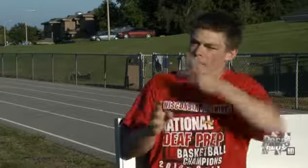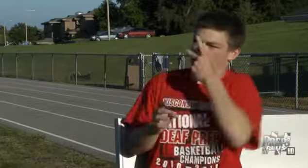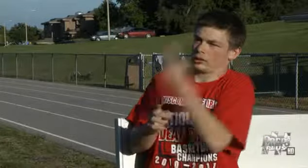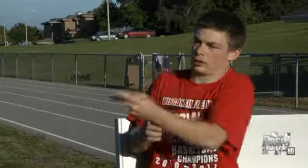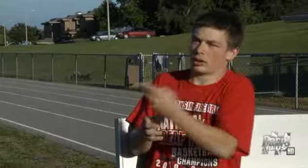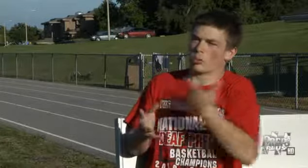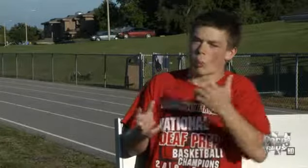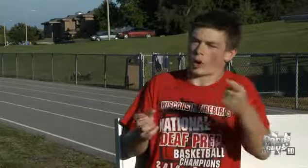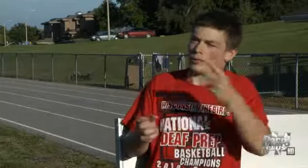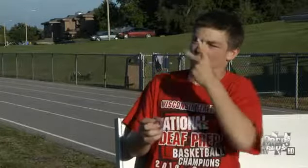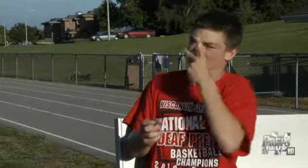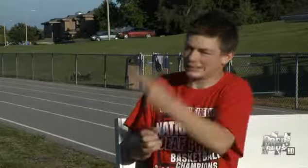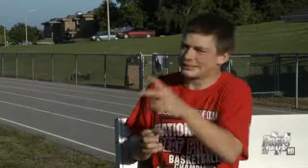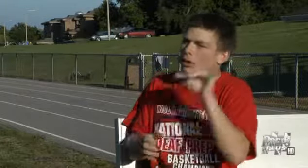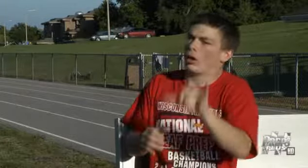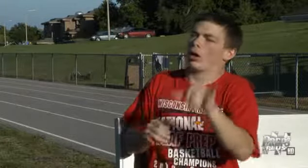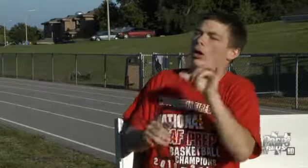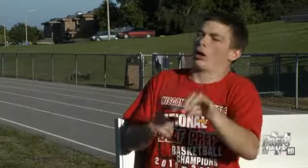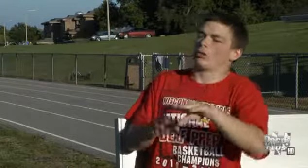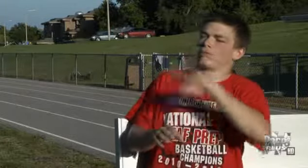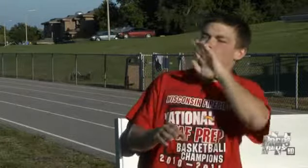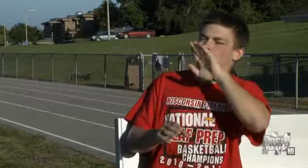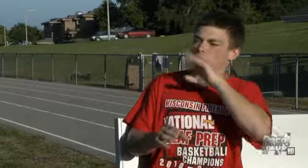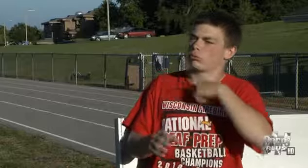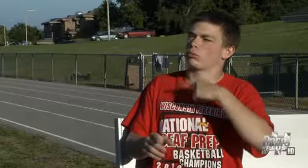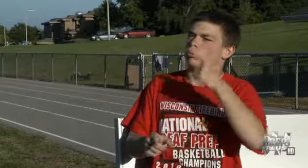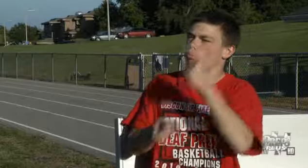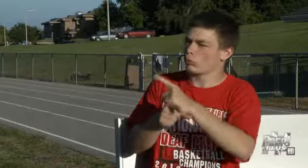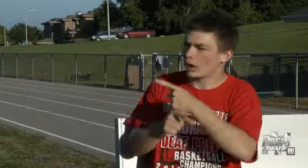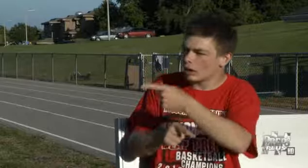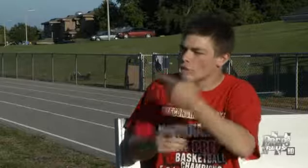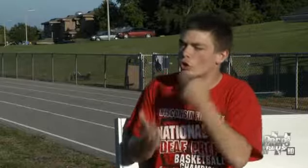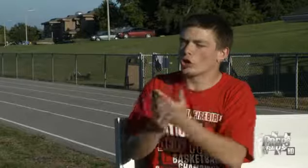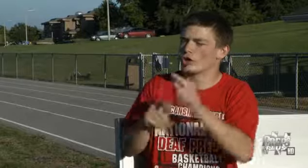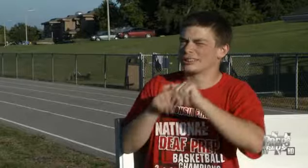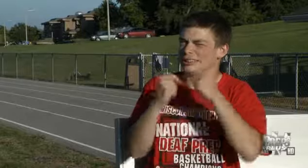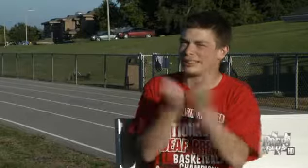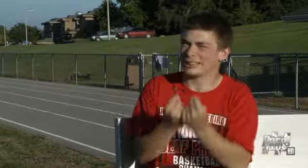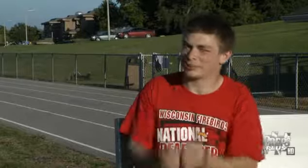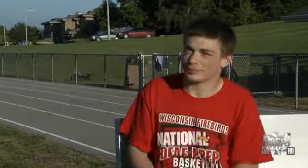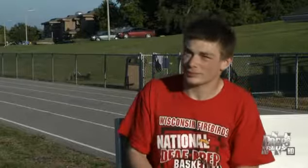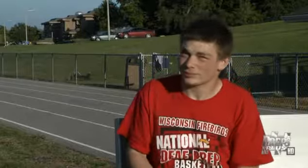that we do. And once they see what we do here as a team, they'll understand it.